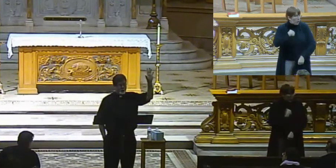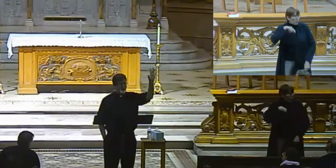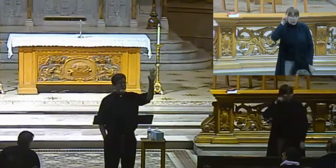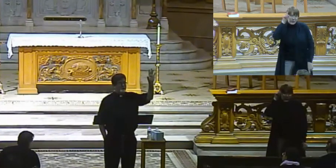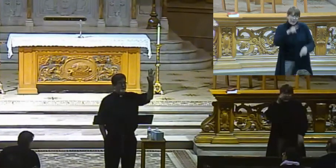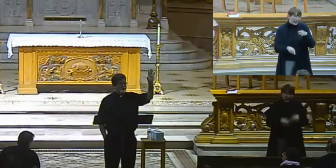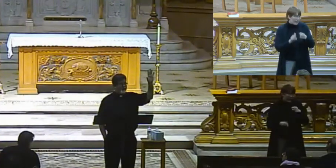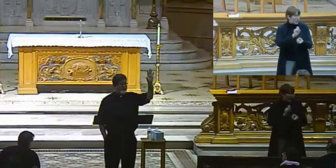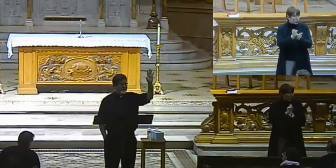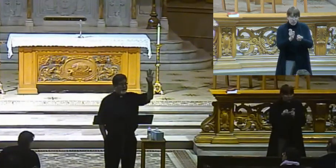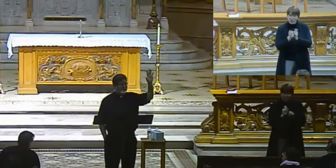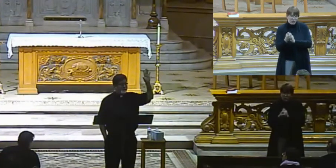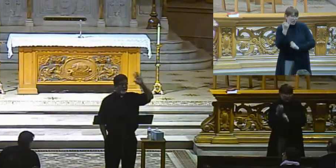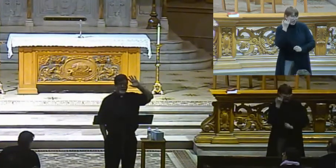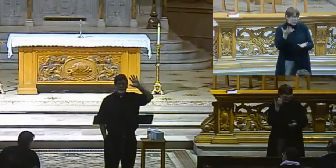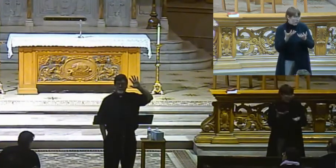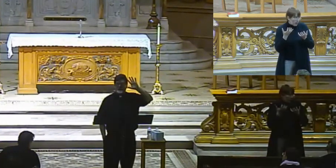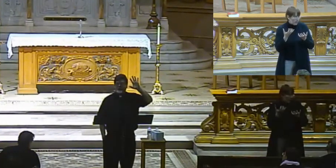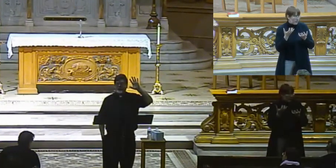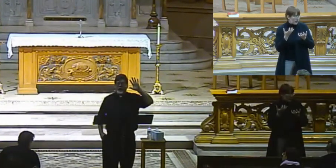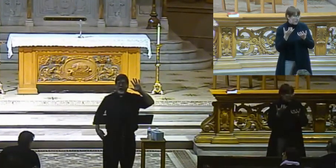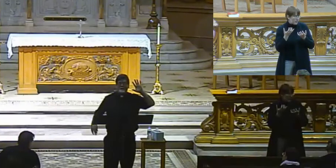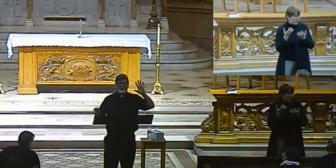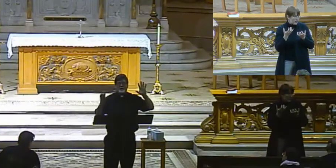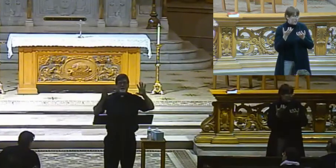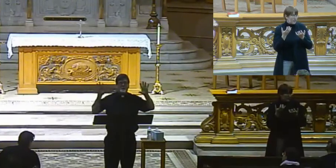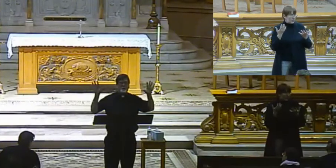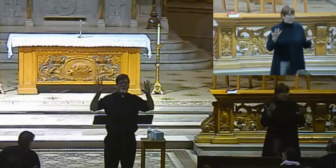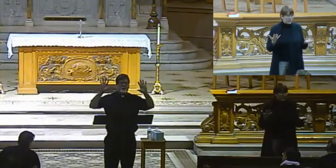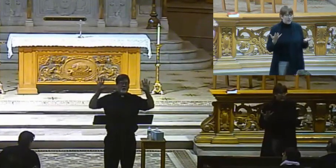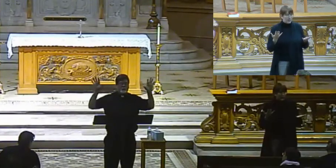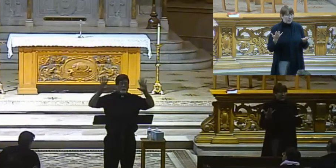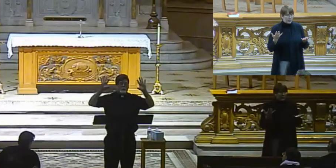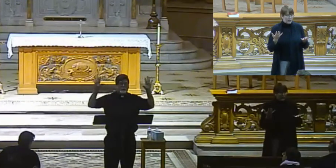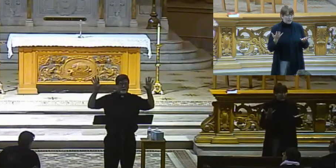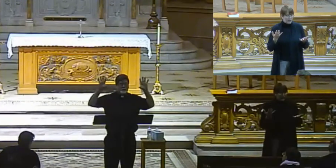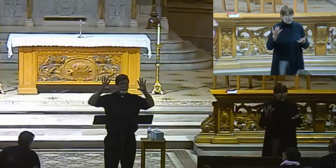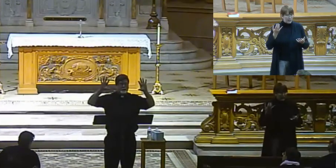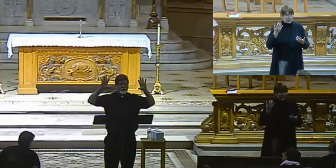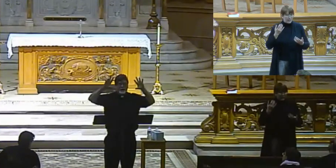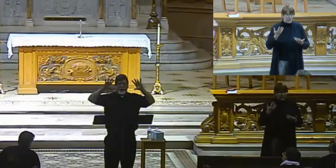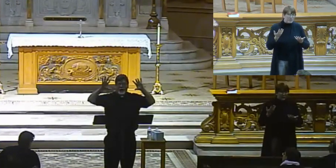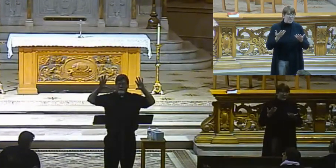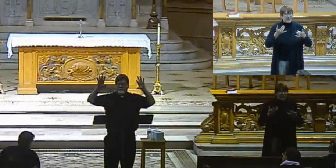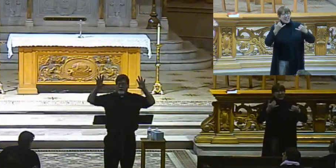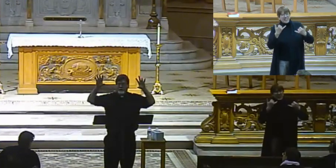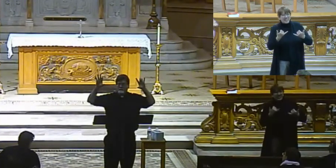want to, all right? Because this is, because it's no longer politically